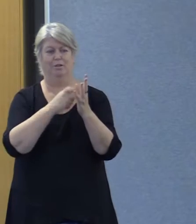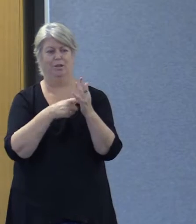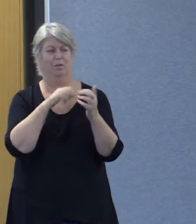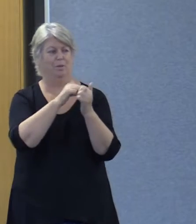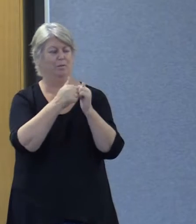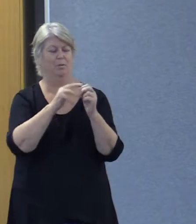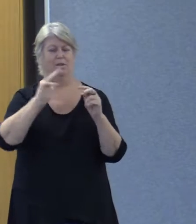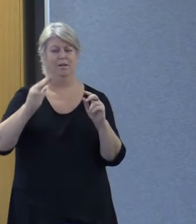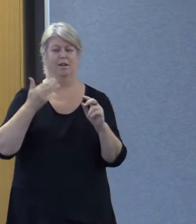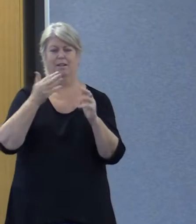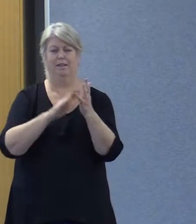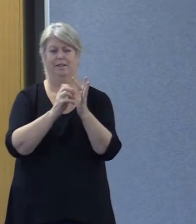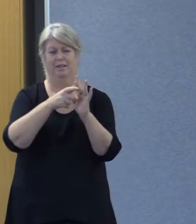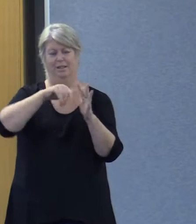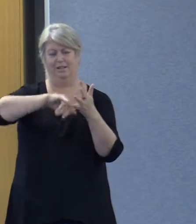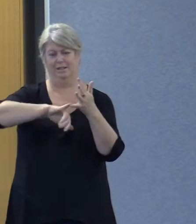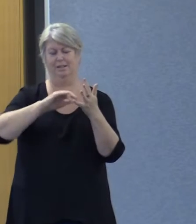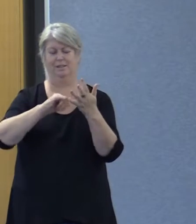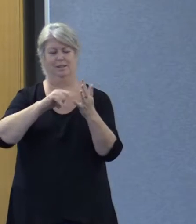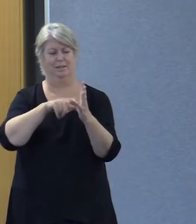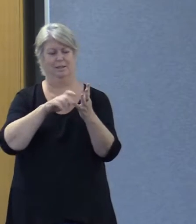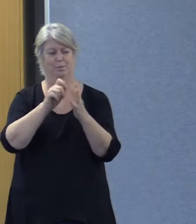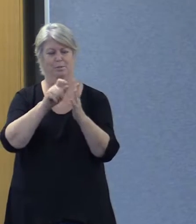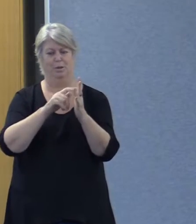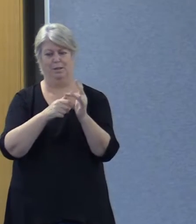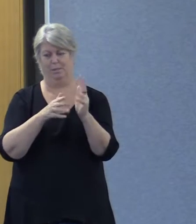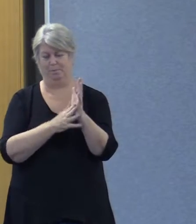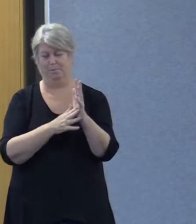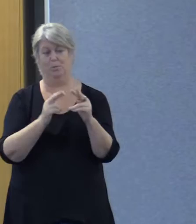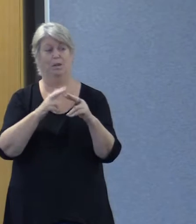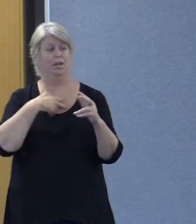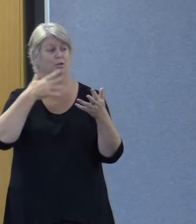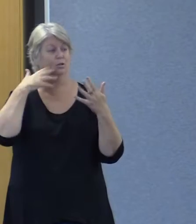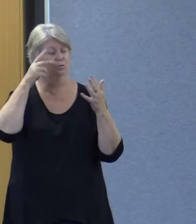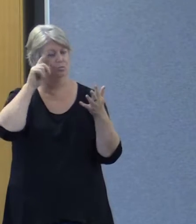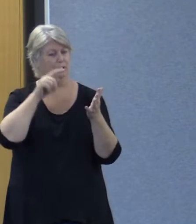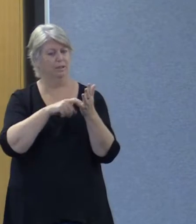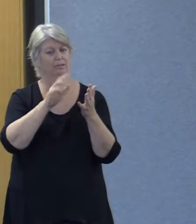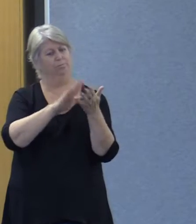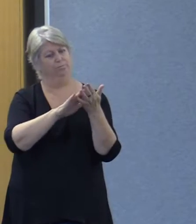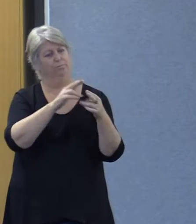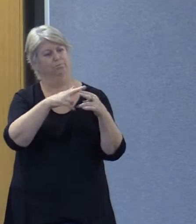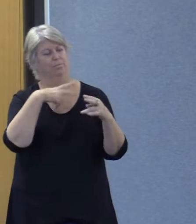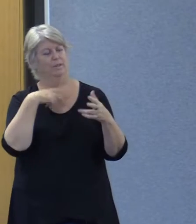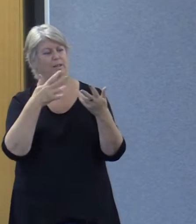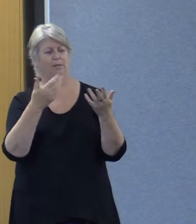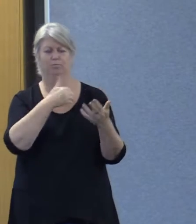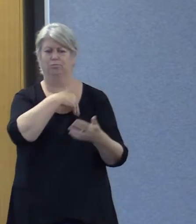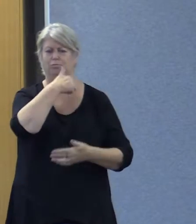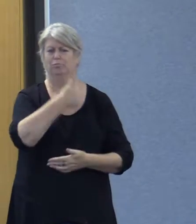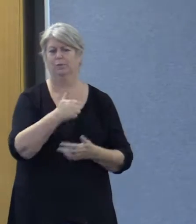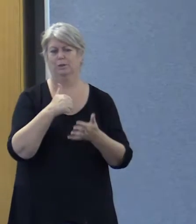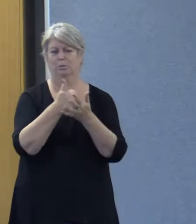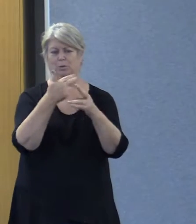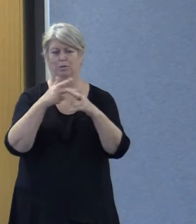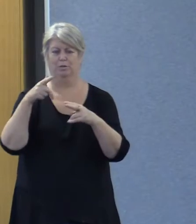them for their ninth NDIS symposium. Amparo would like to acknowledge the generous support that Griffith University has provided